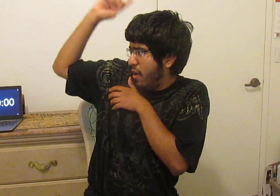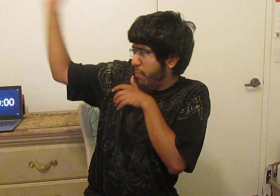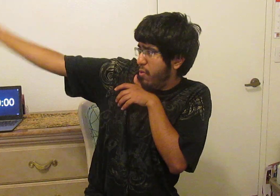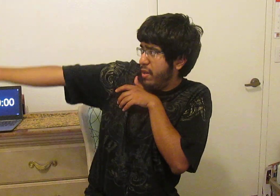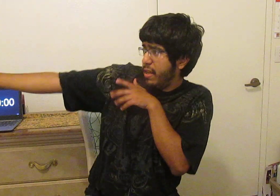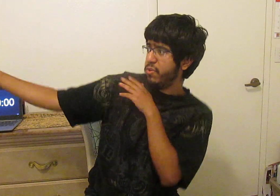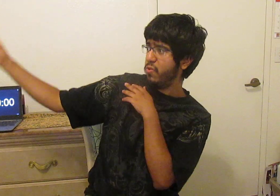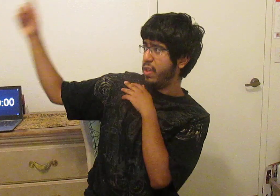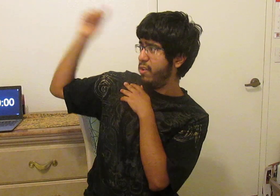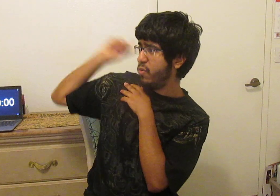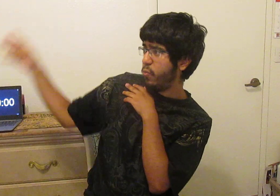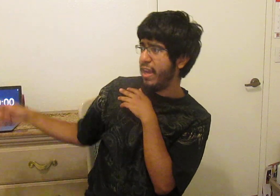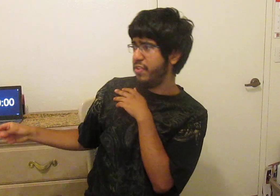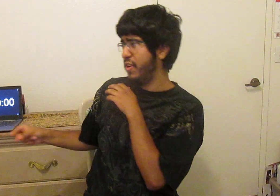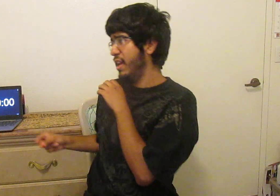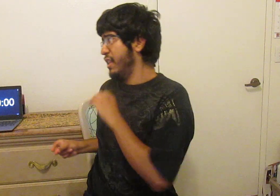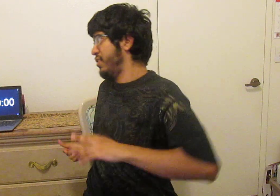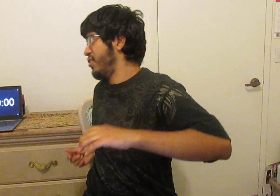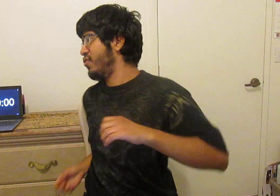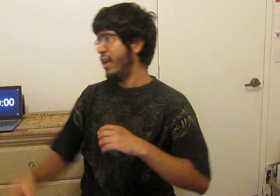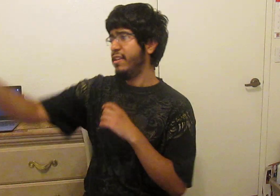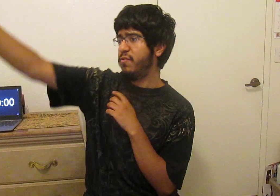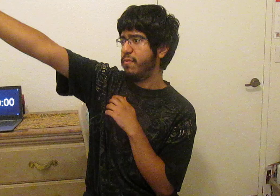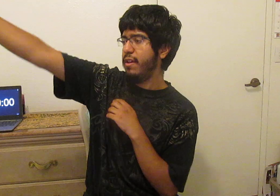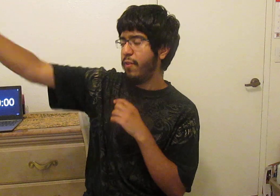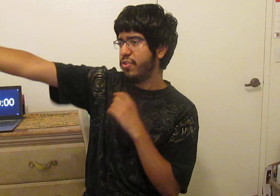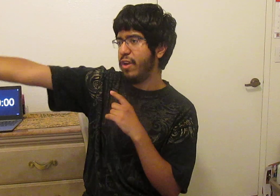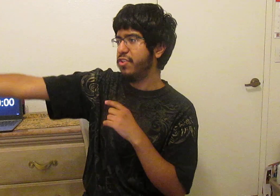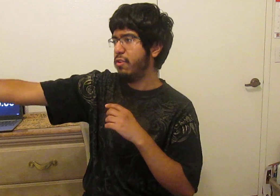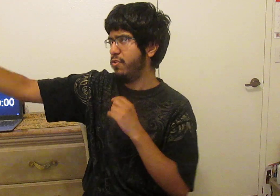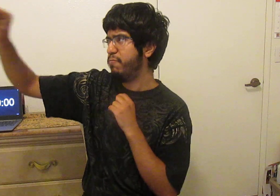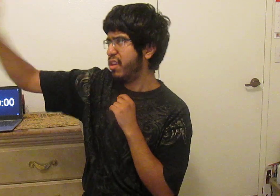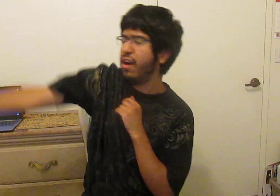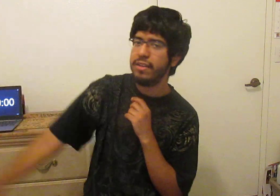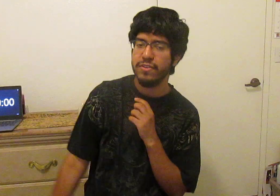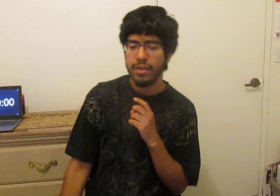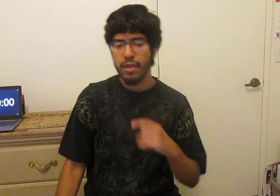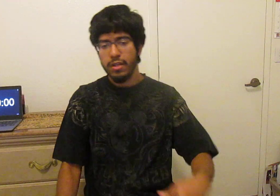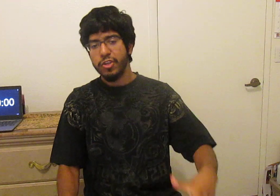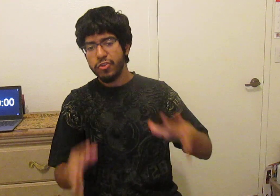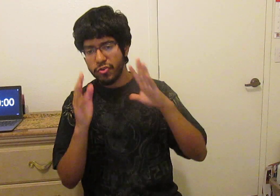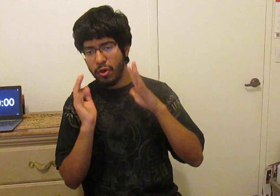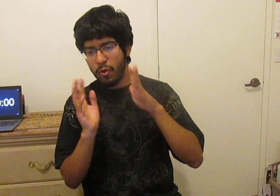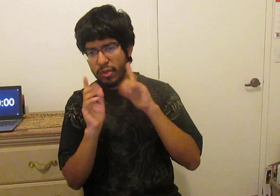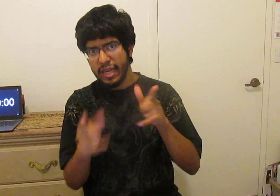uploaded in episode 11 and 12 reaction let's just strike his false strike this channel just because so yeah